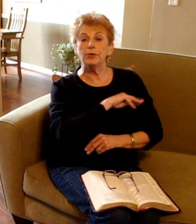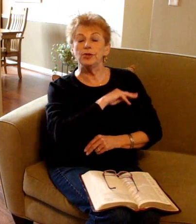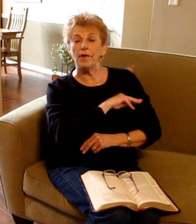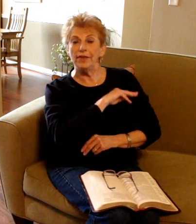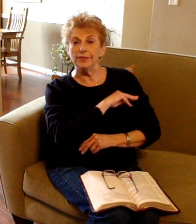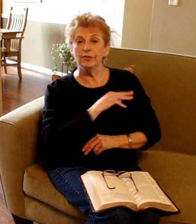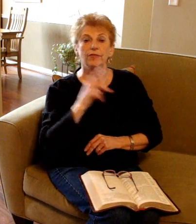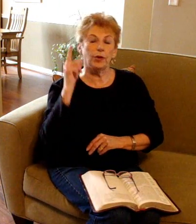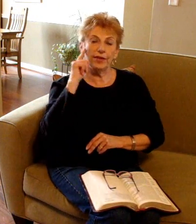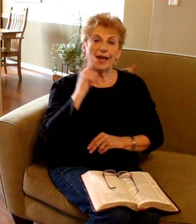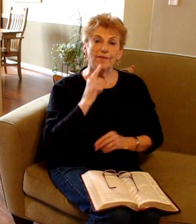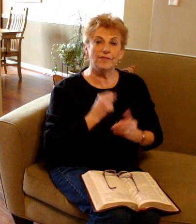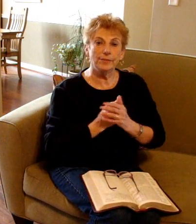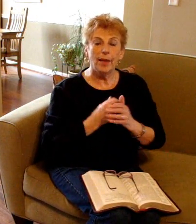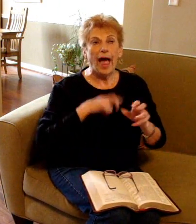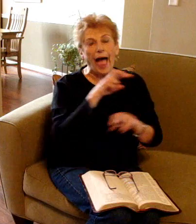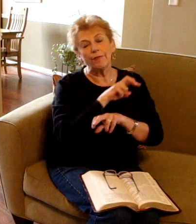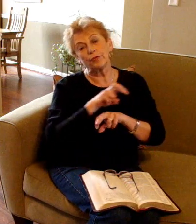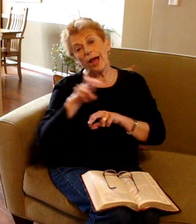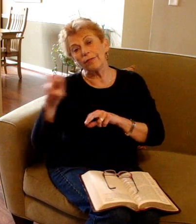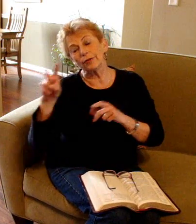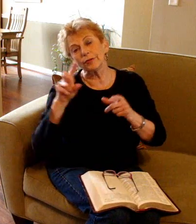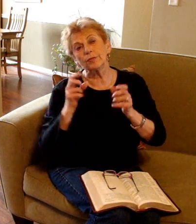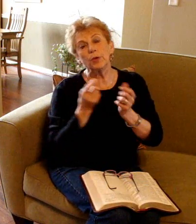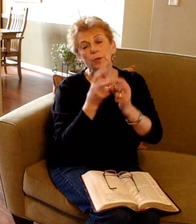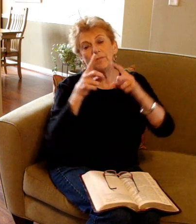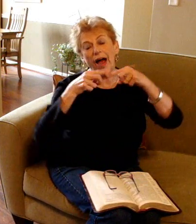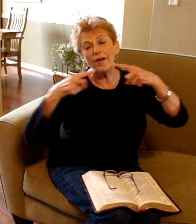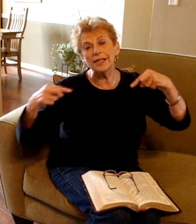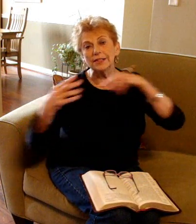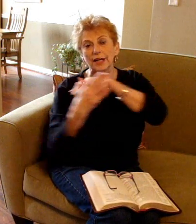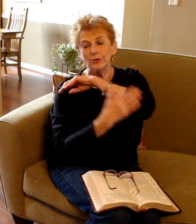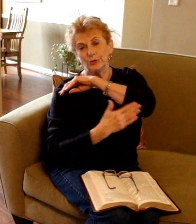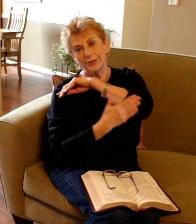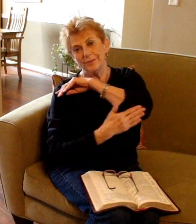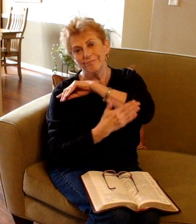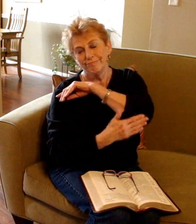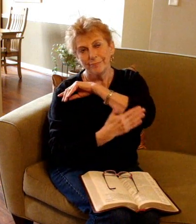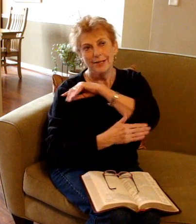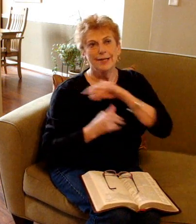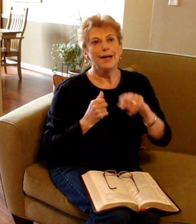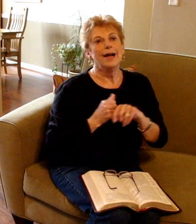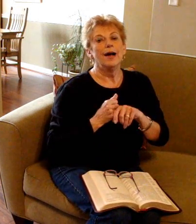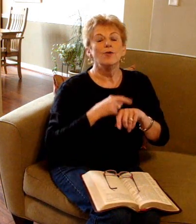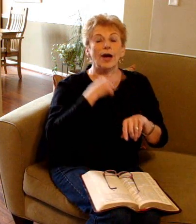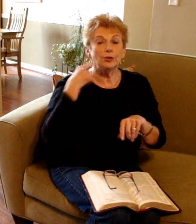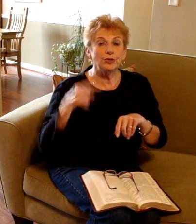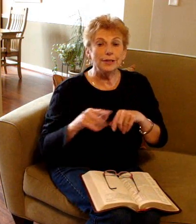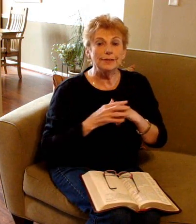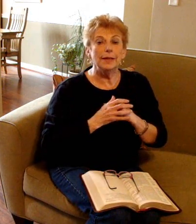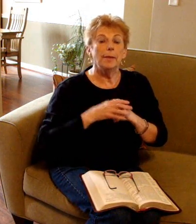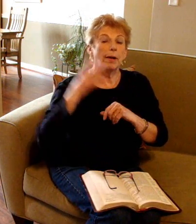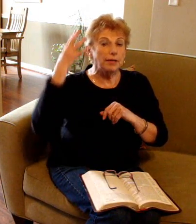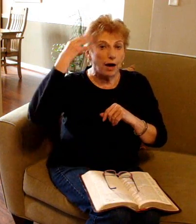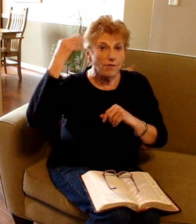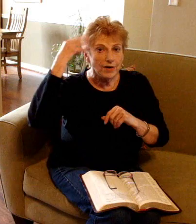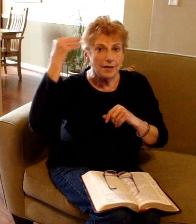missionary to the deaf. I have traveled to various countries. Russia, Magdalena,